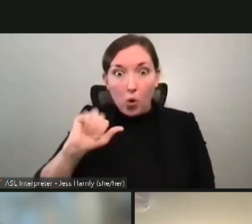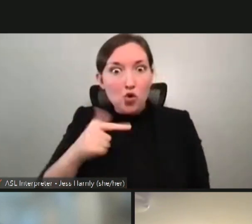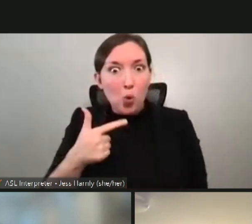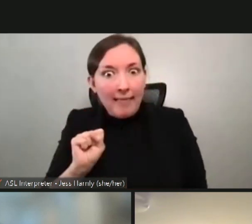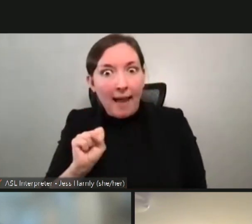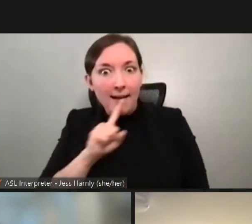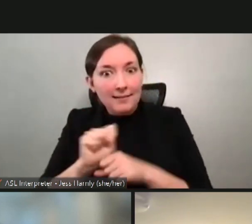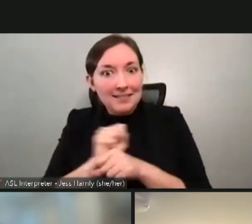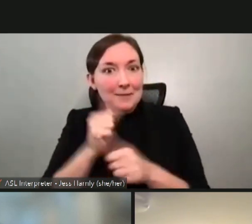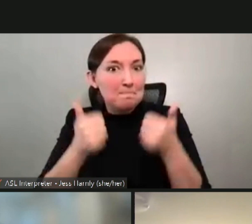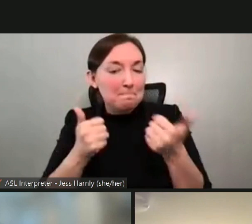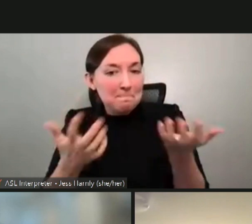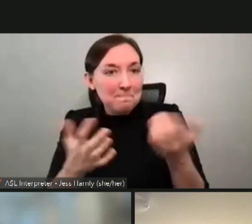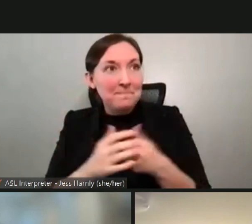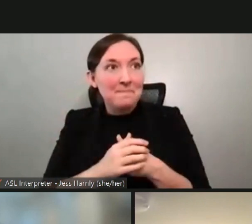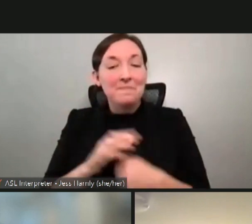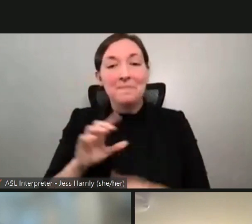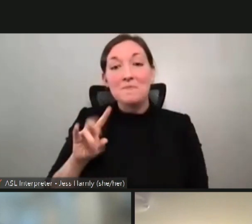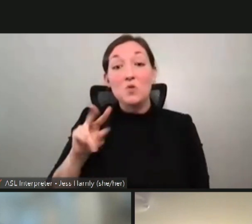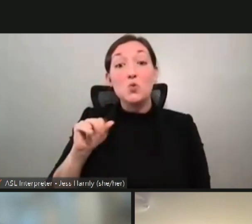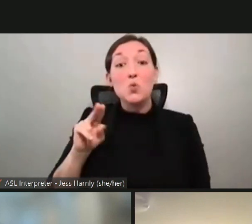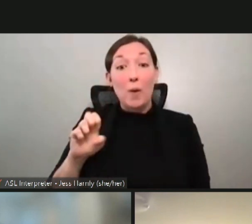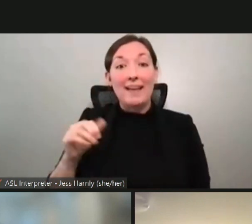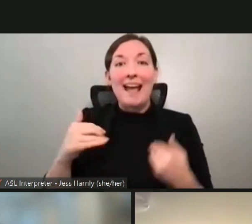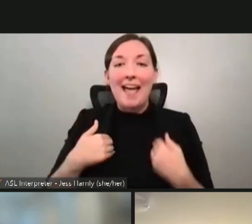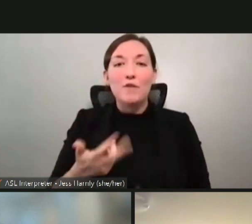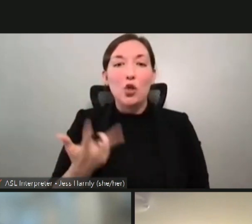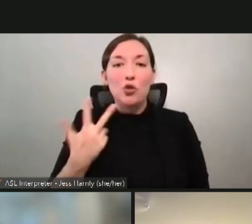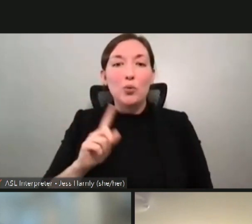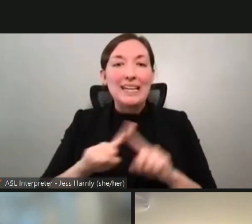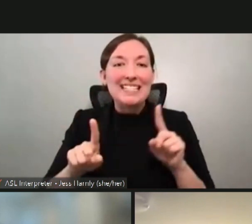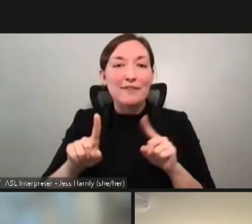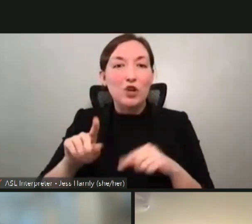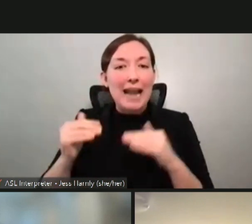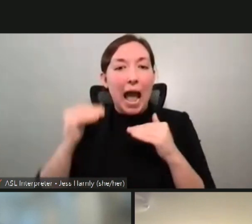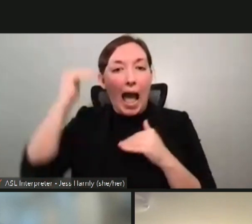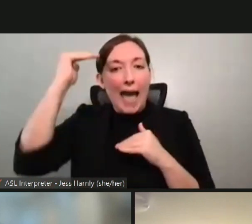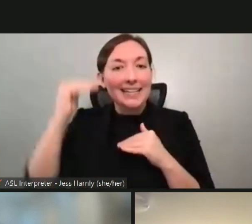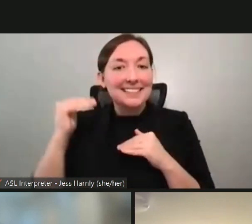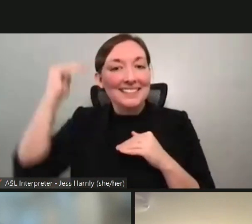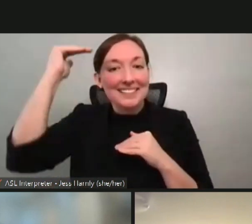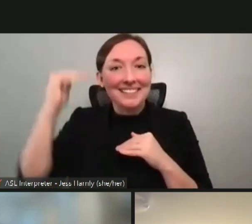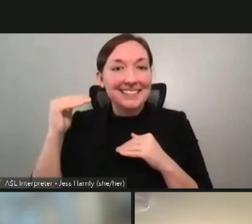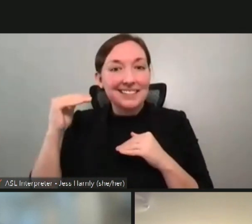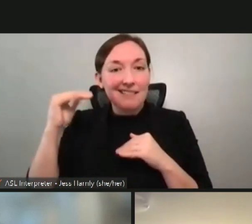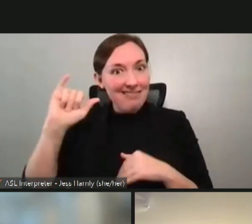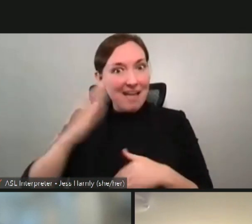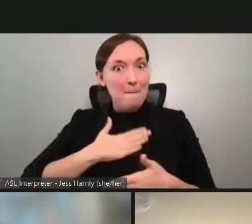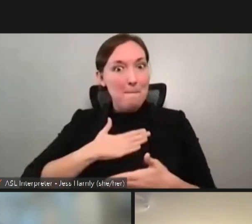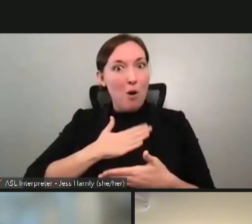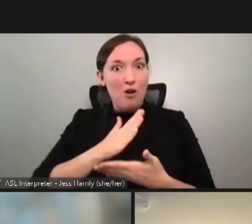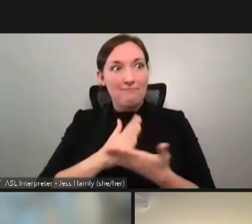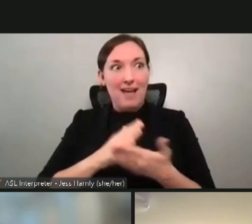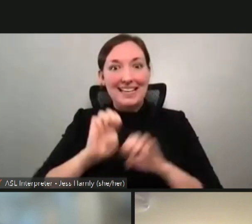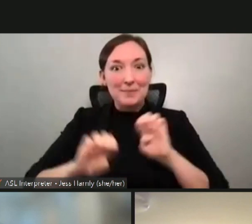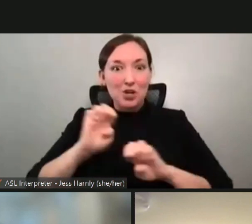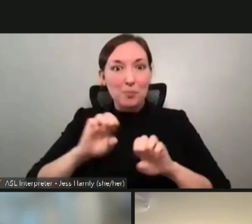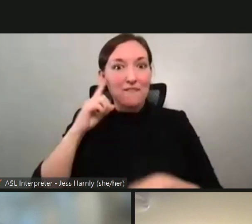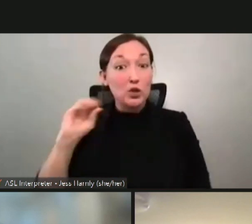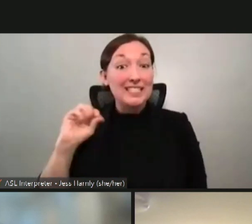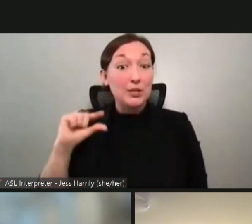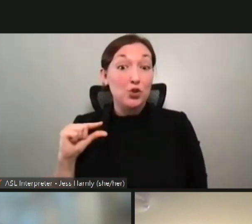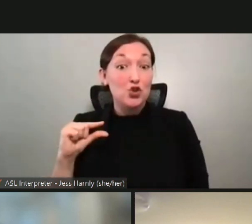So I am someone with three different heights and that's became part of my experimentation in that zero G space.